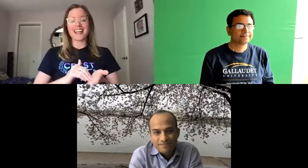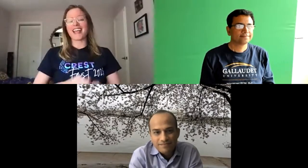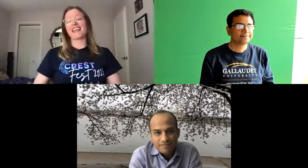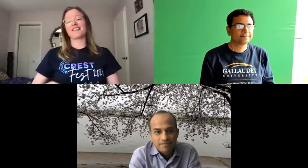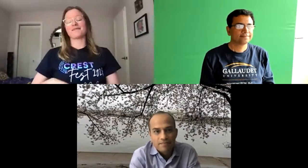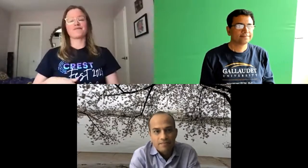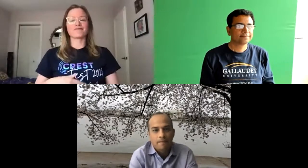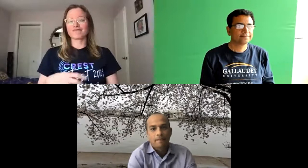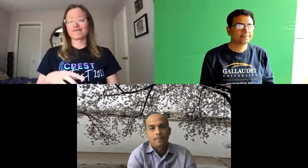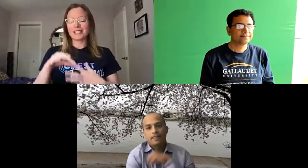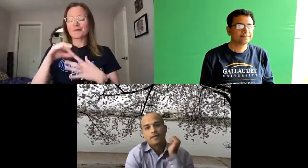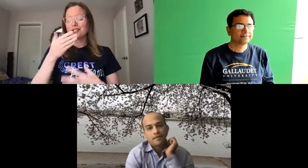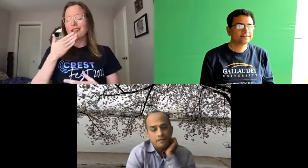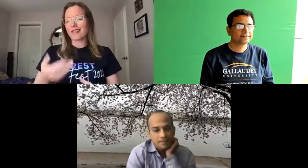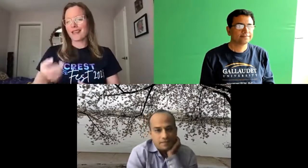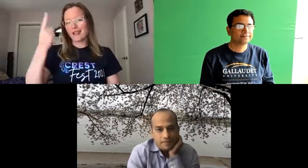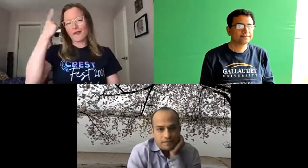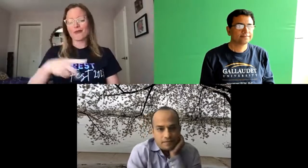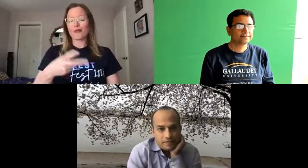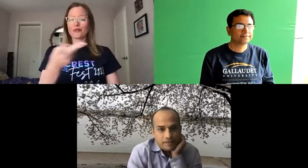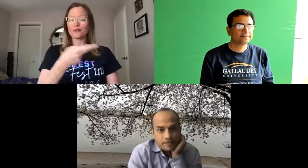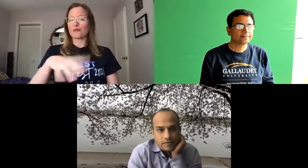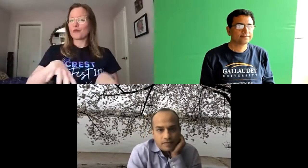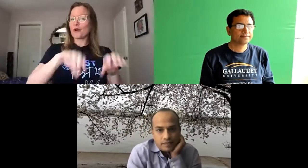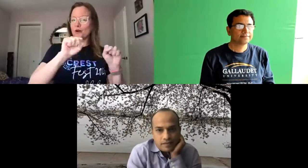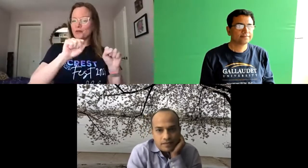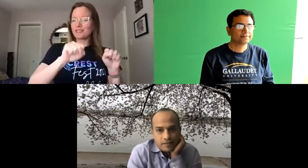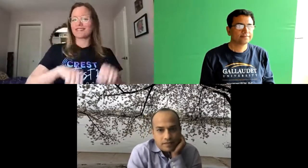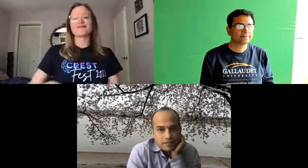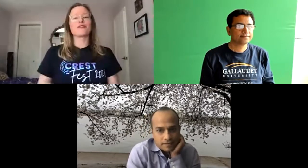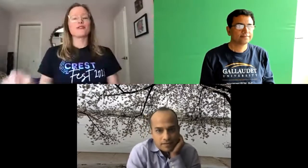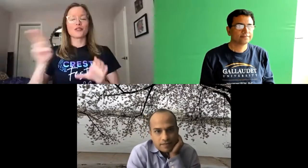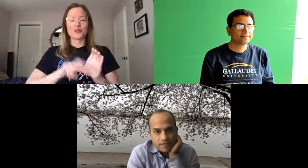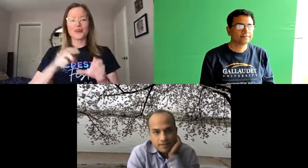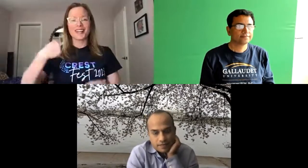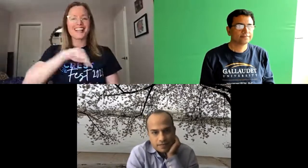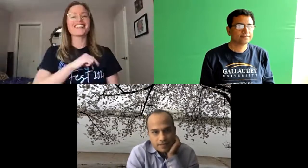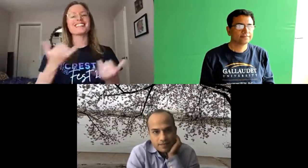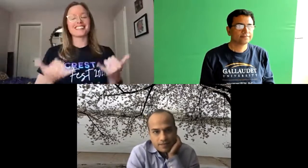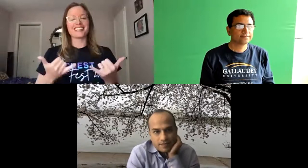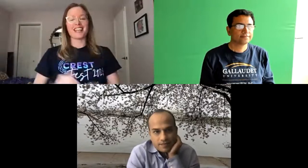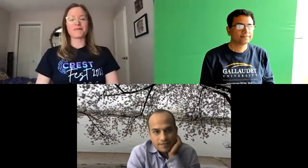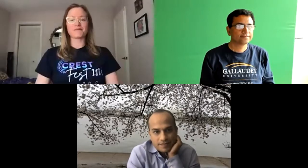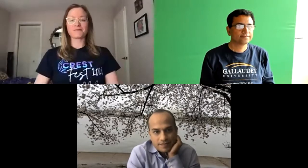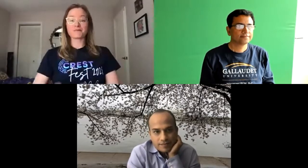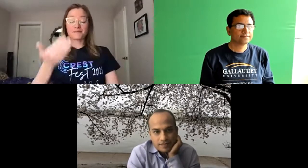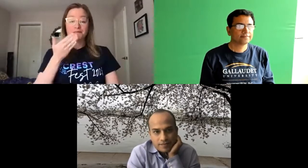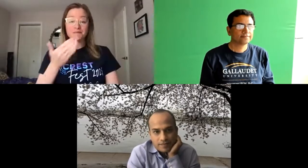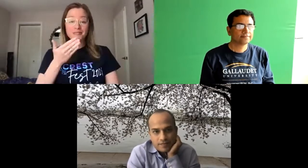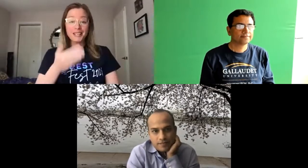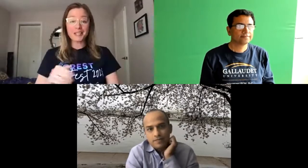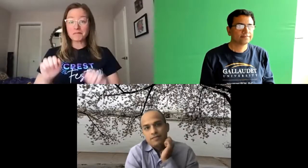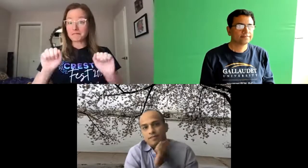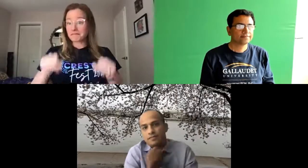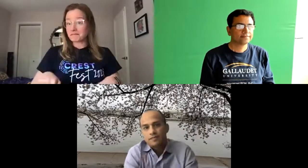again thank you everyone for coming out today and especially thank you to our two hosts